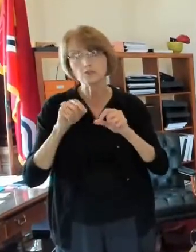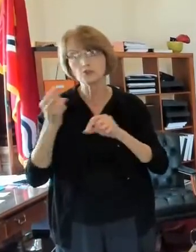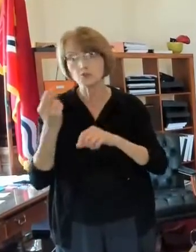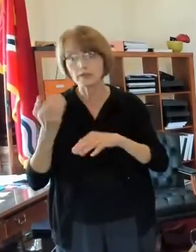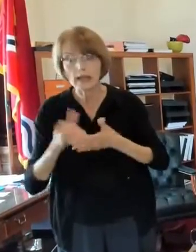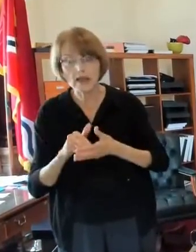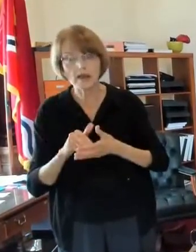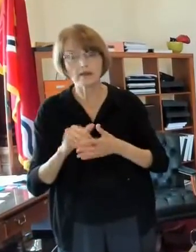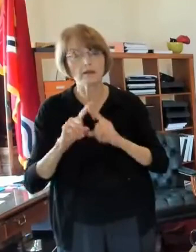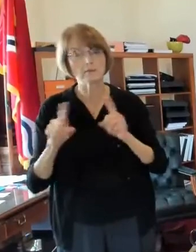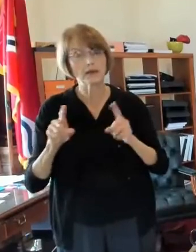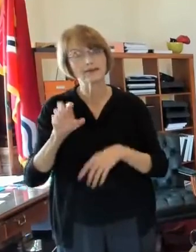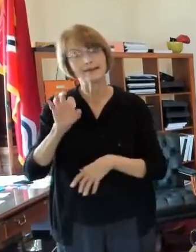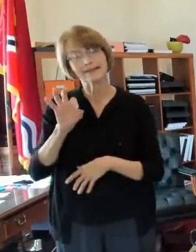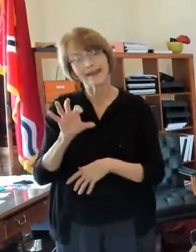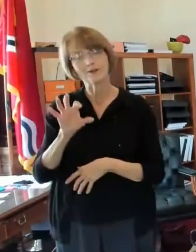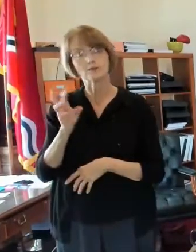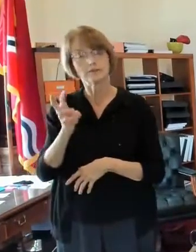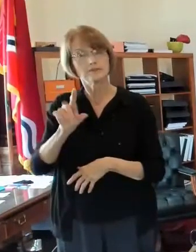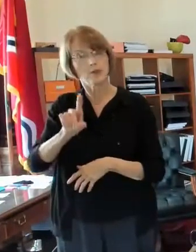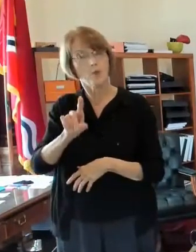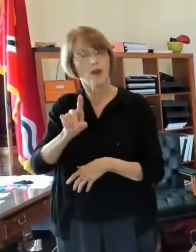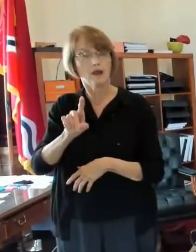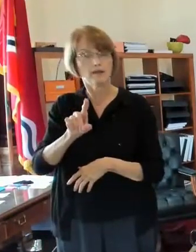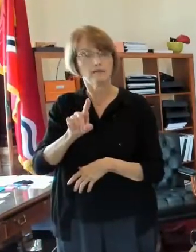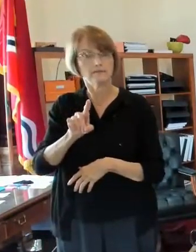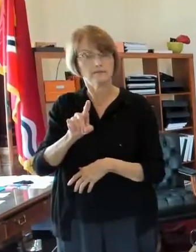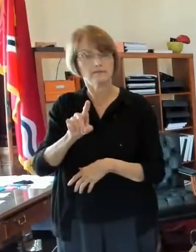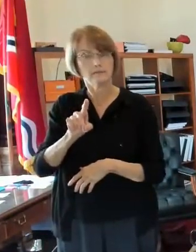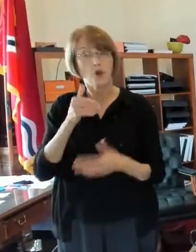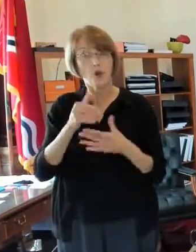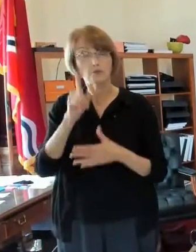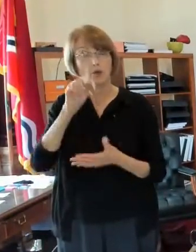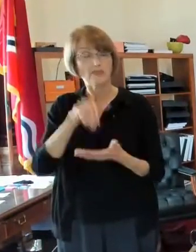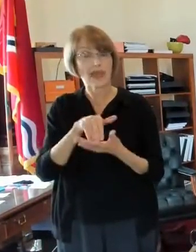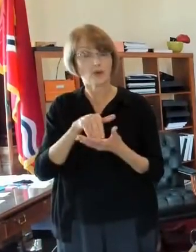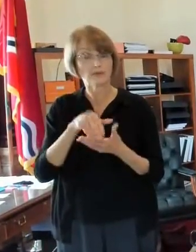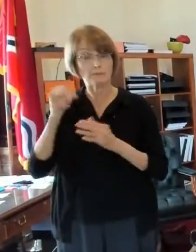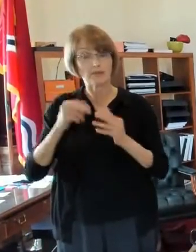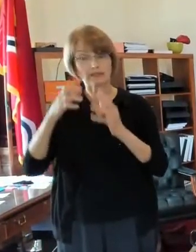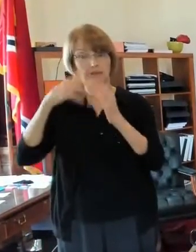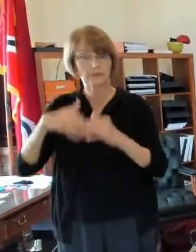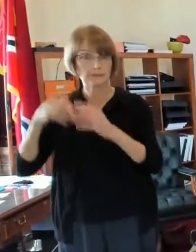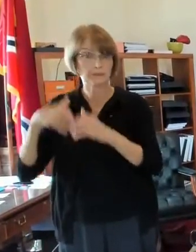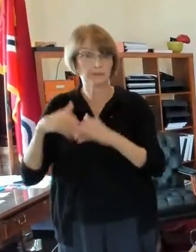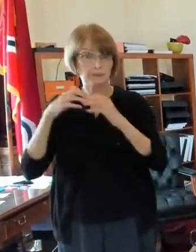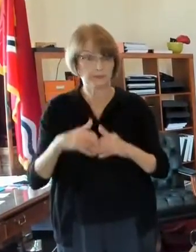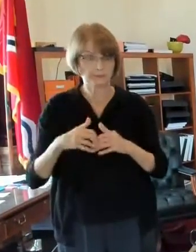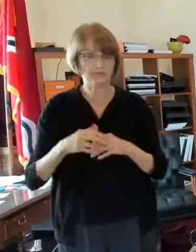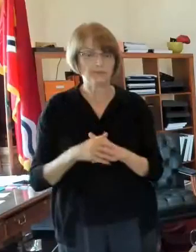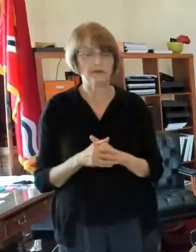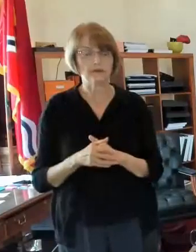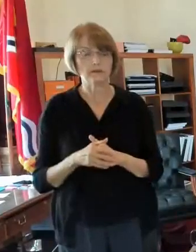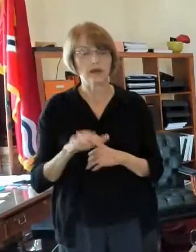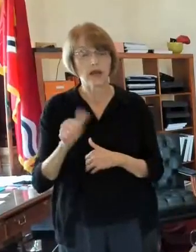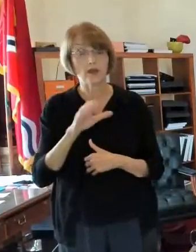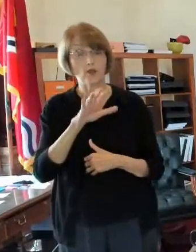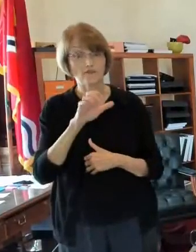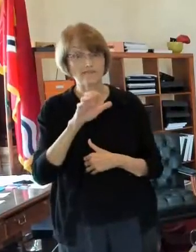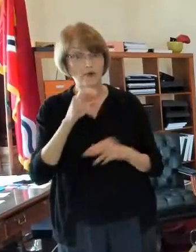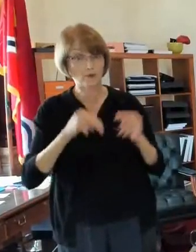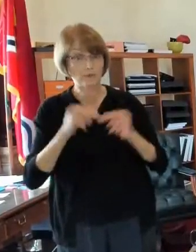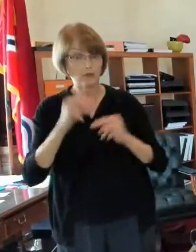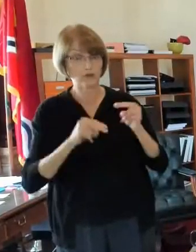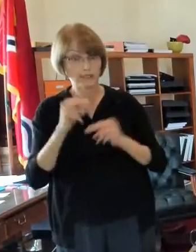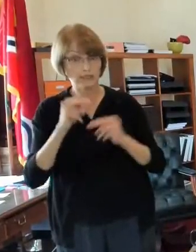961 is what's on this sheet uh so close to a thousand of them were taken down by the building division another 500 of